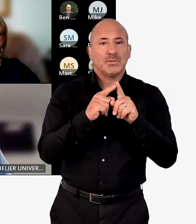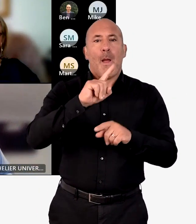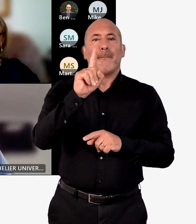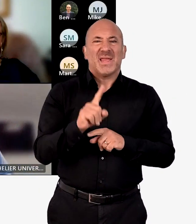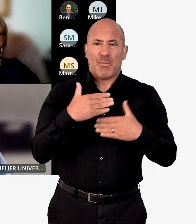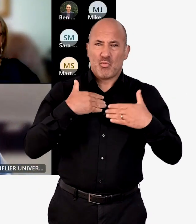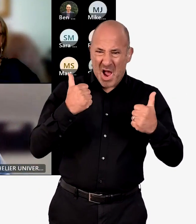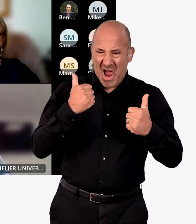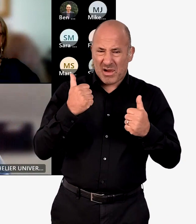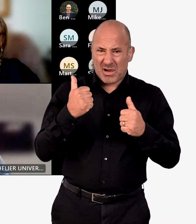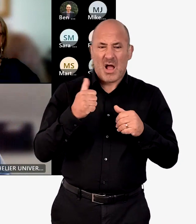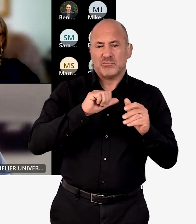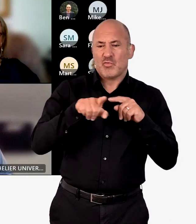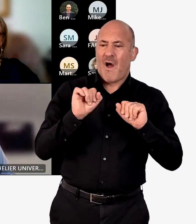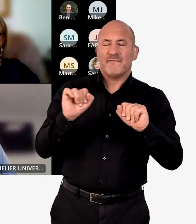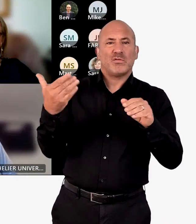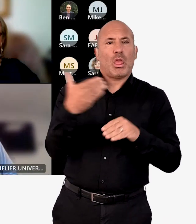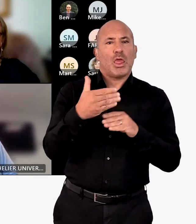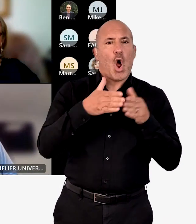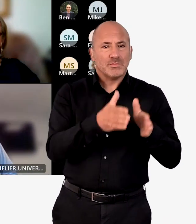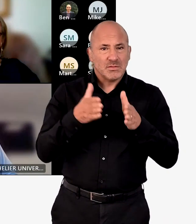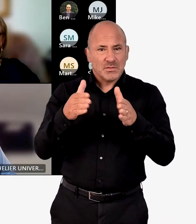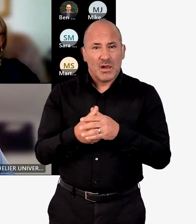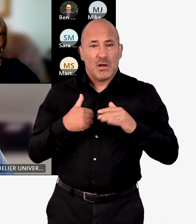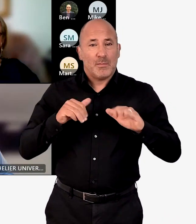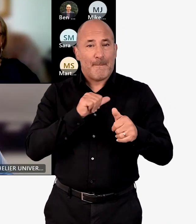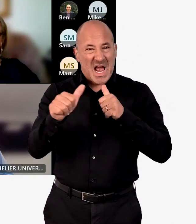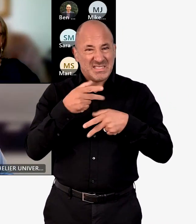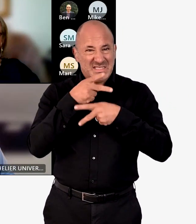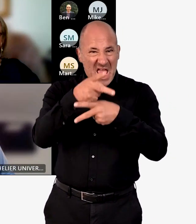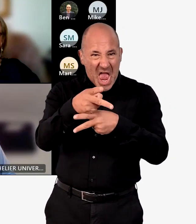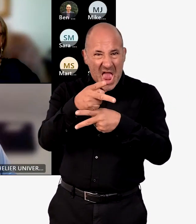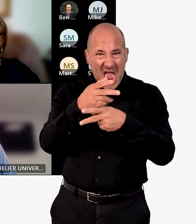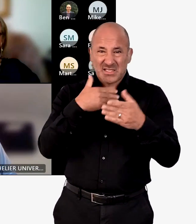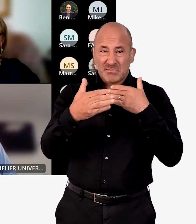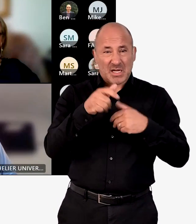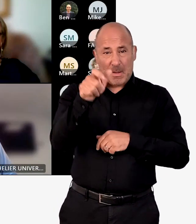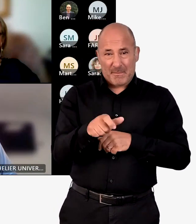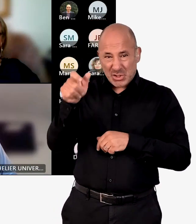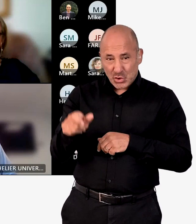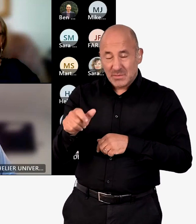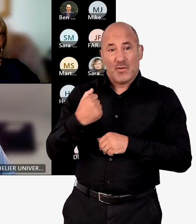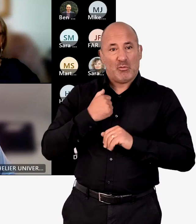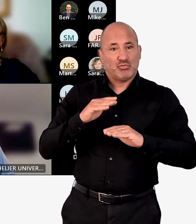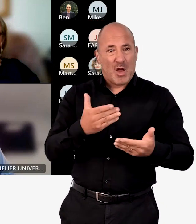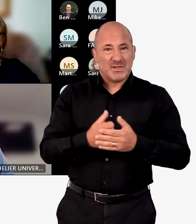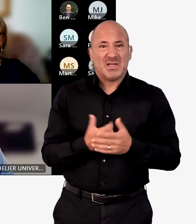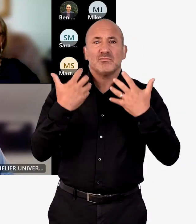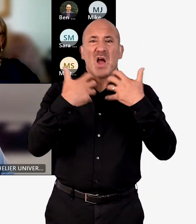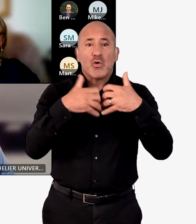That we keep people well and out of hospital. That we provide the very best care wherever patients are accessing our services. That we use